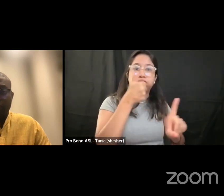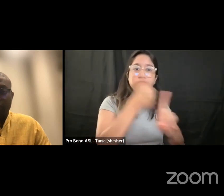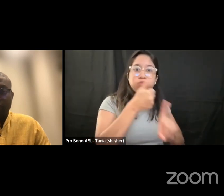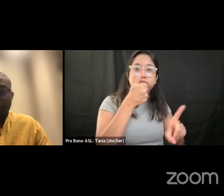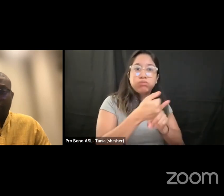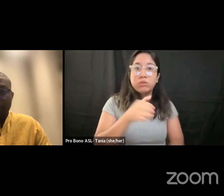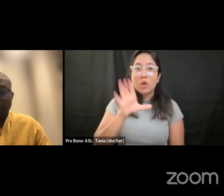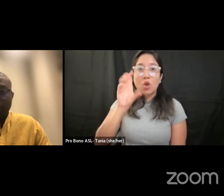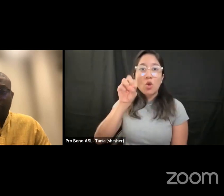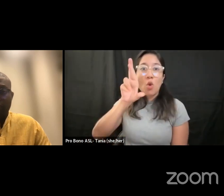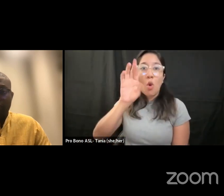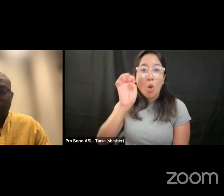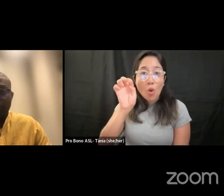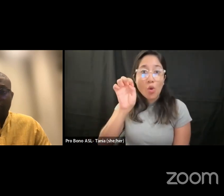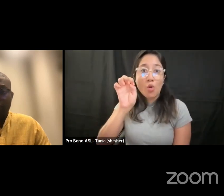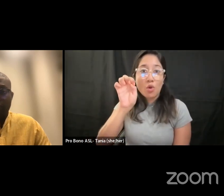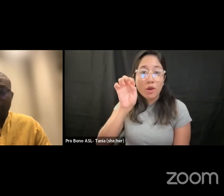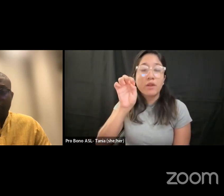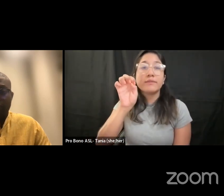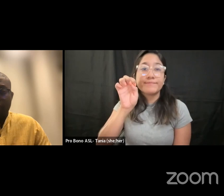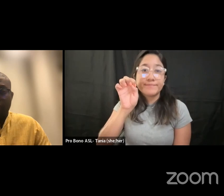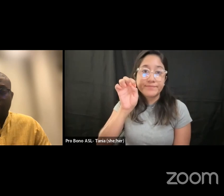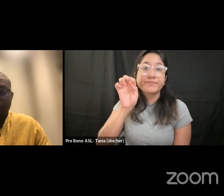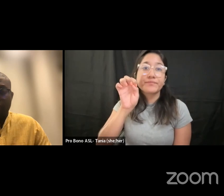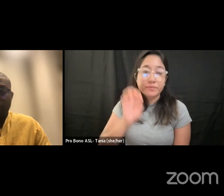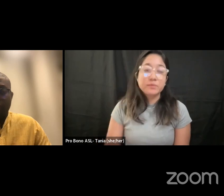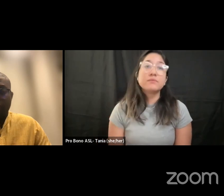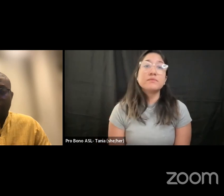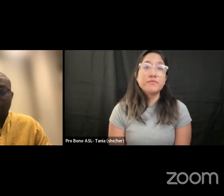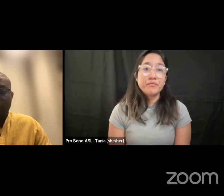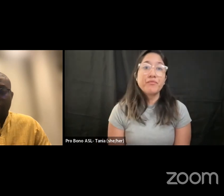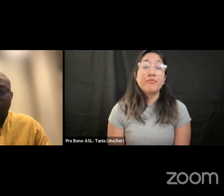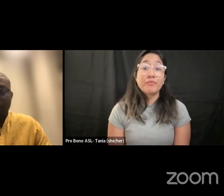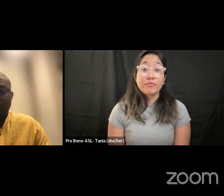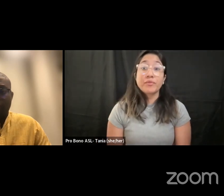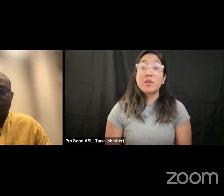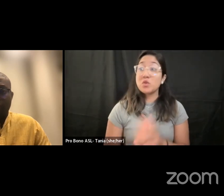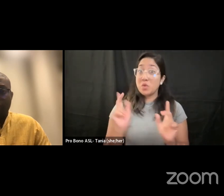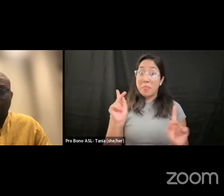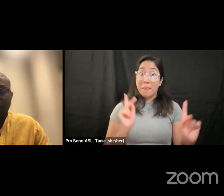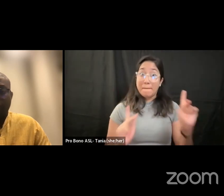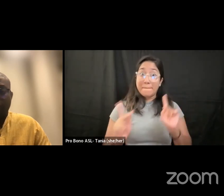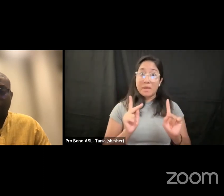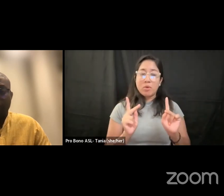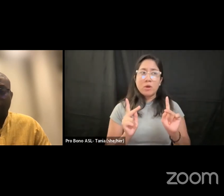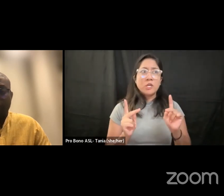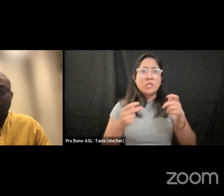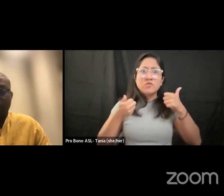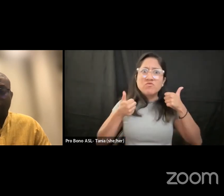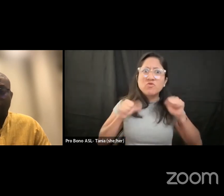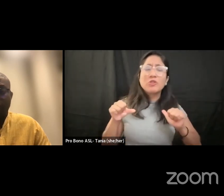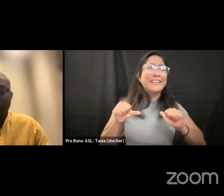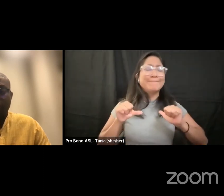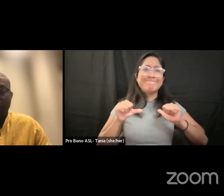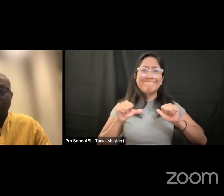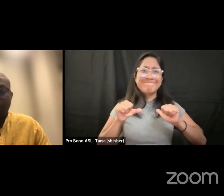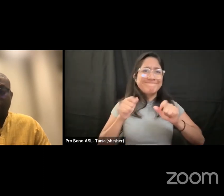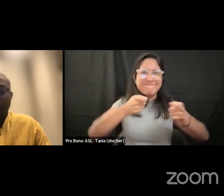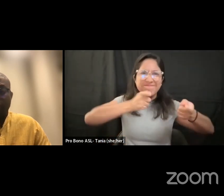know so if you have people actively working towards reversing or changing attitudes and